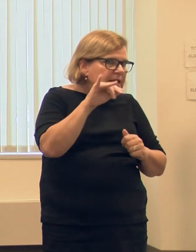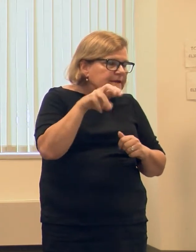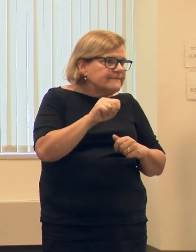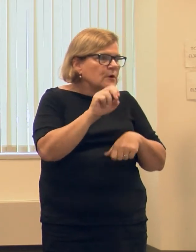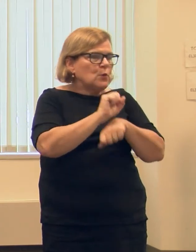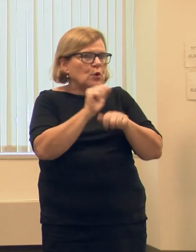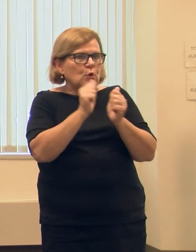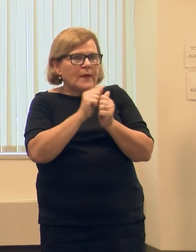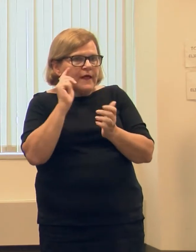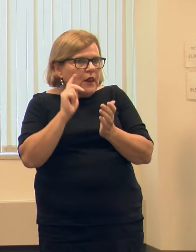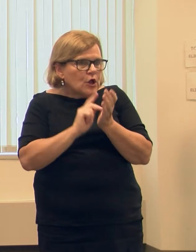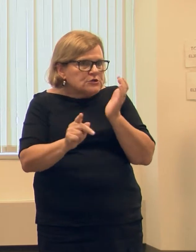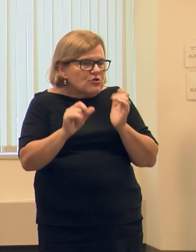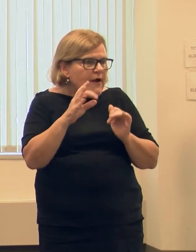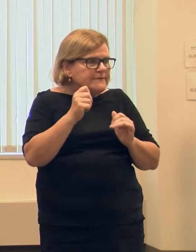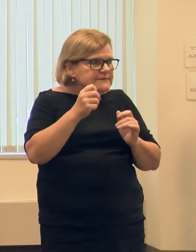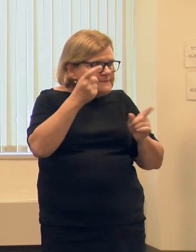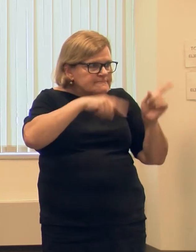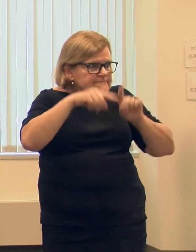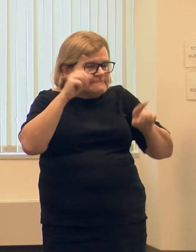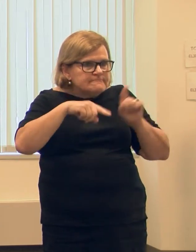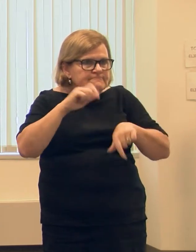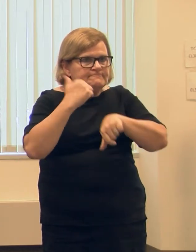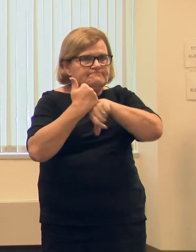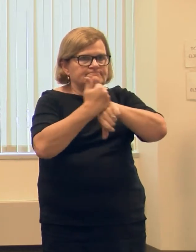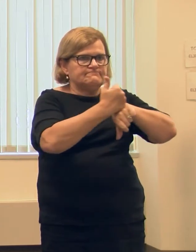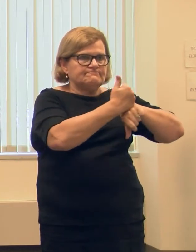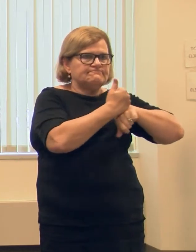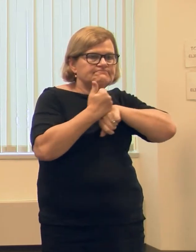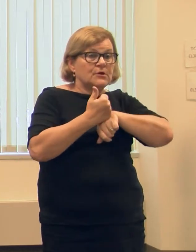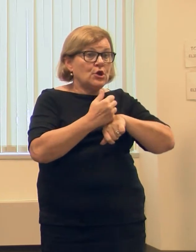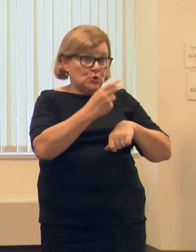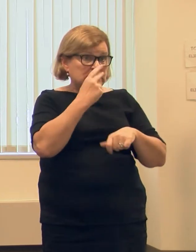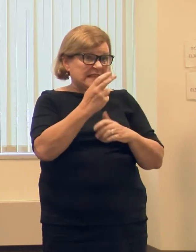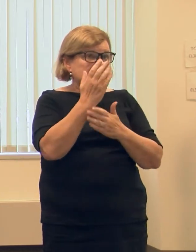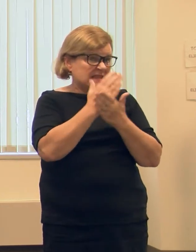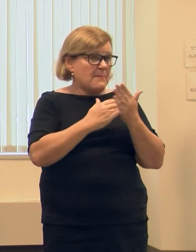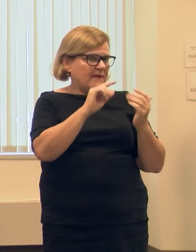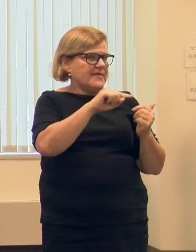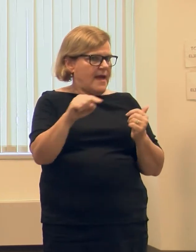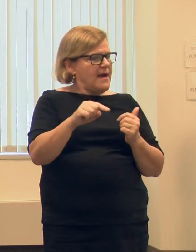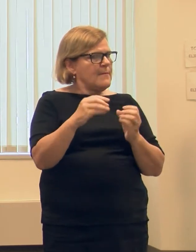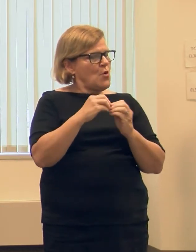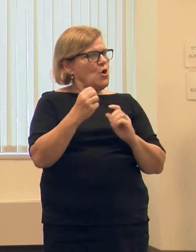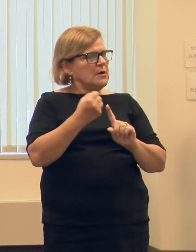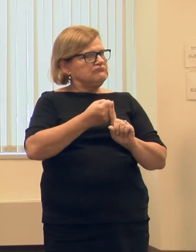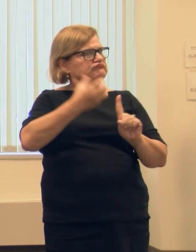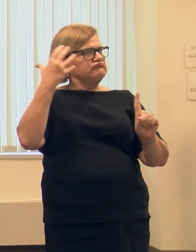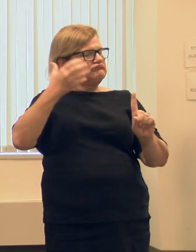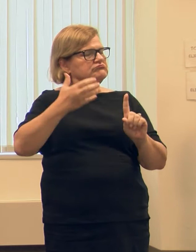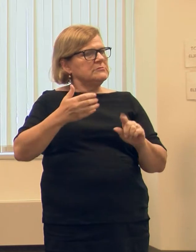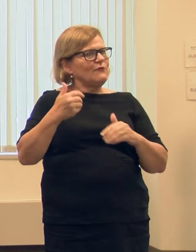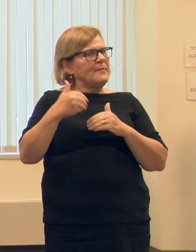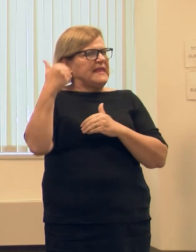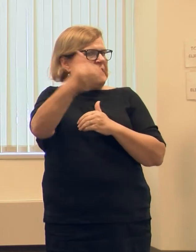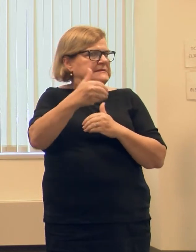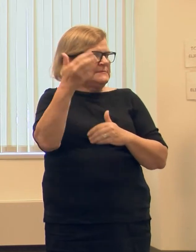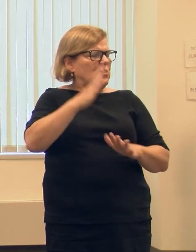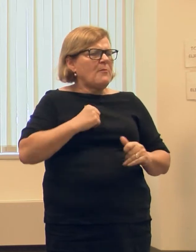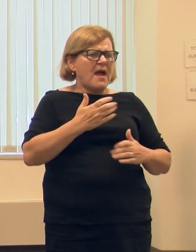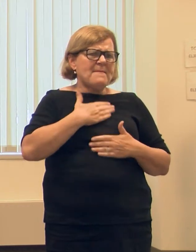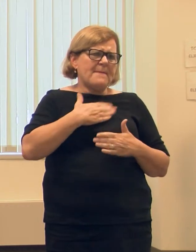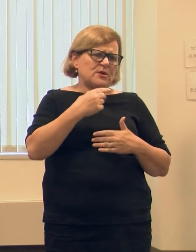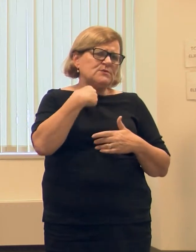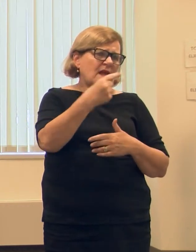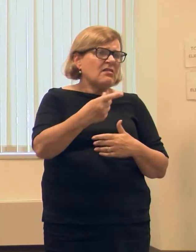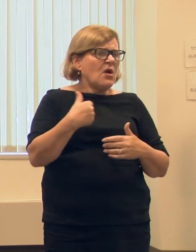Oakland County Clerk's Office to actually put things in place. And you're going to hear some of those things in detail from the following speakers. But I'm happy to say